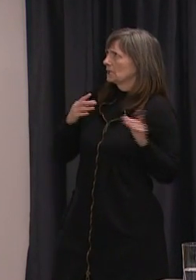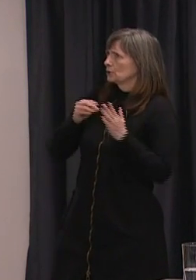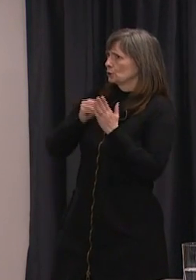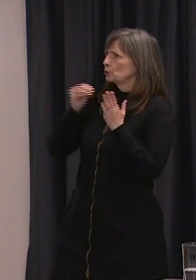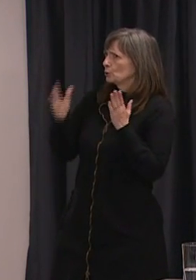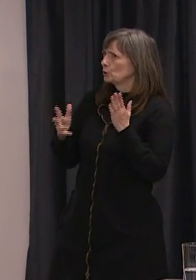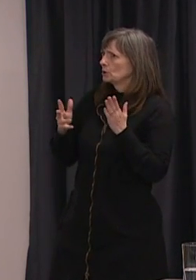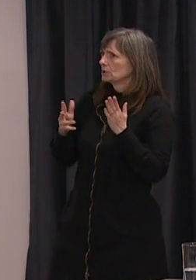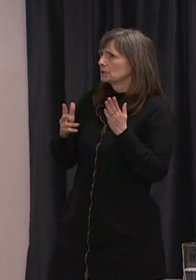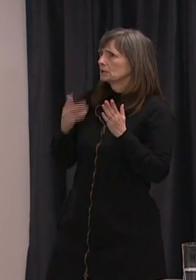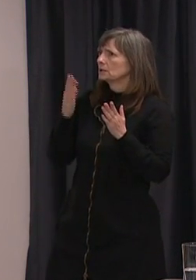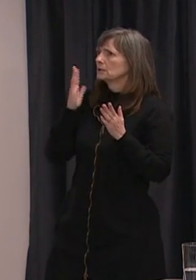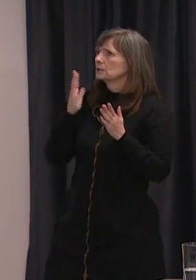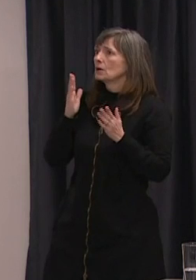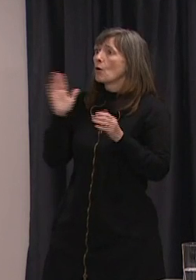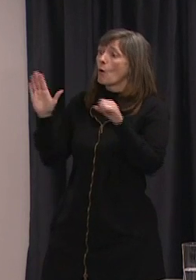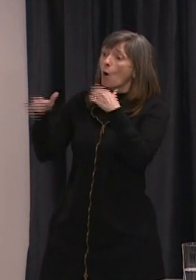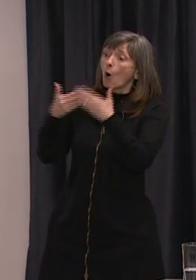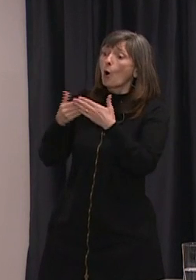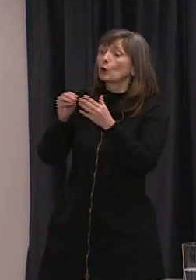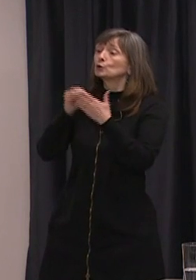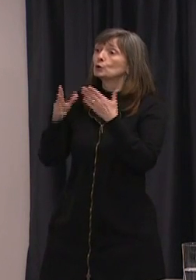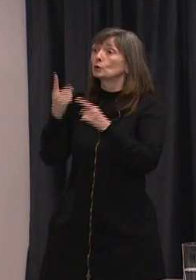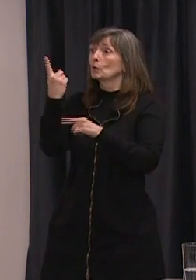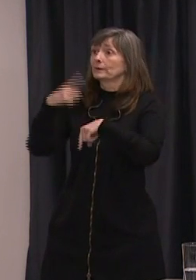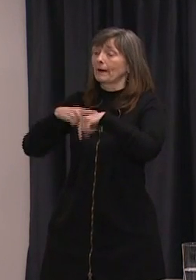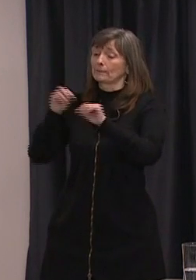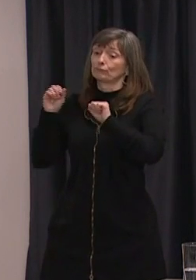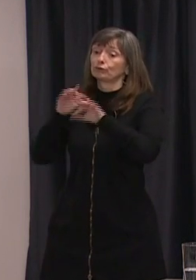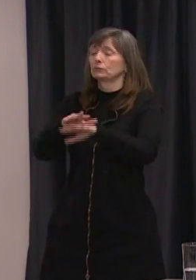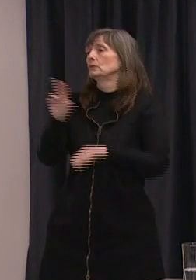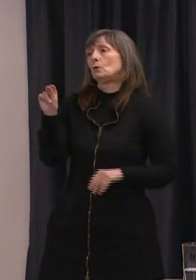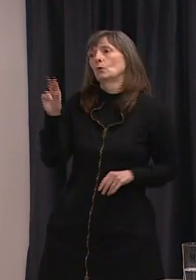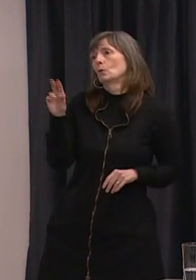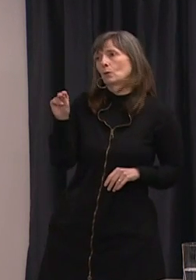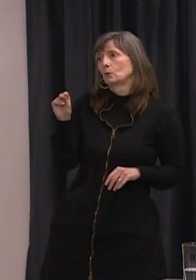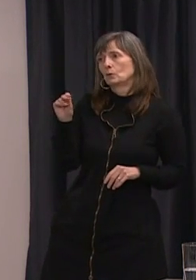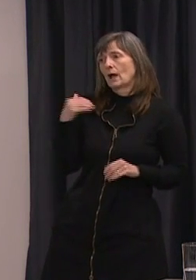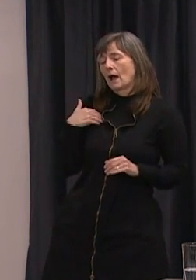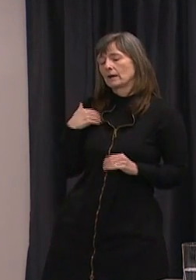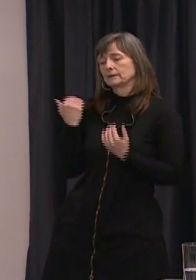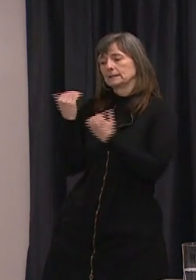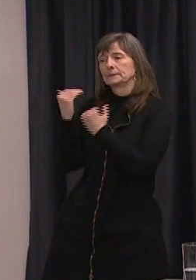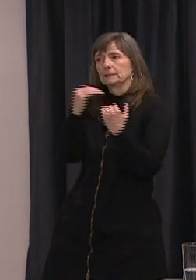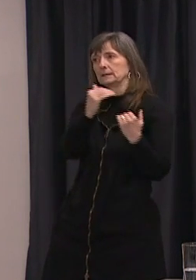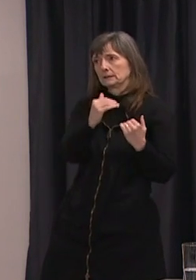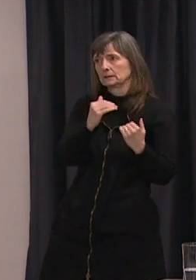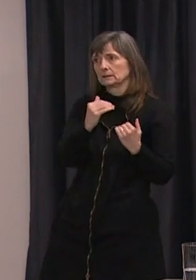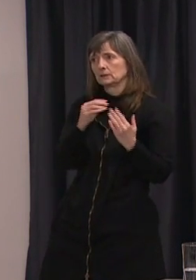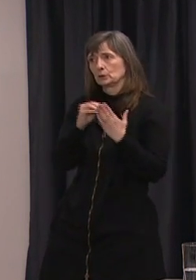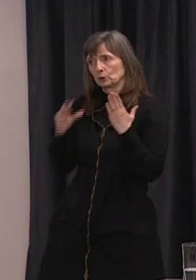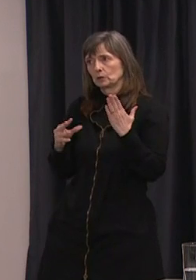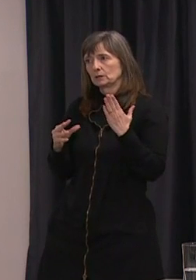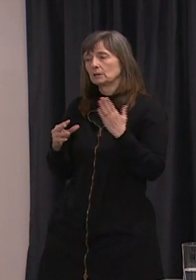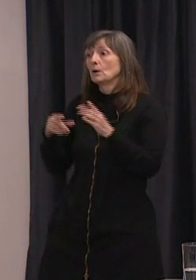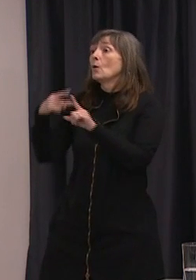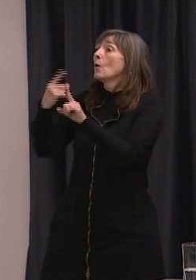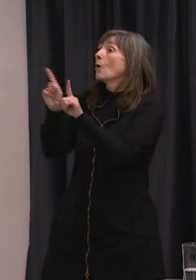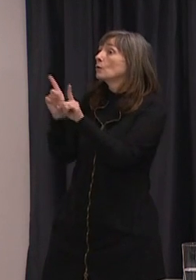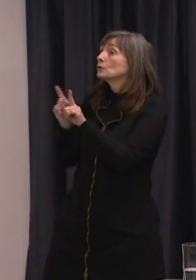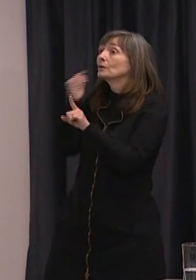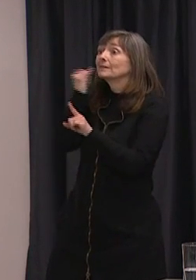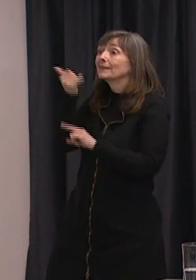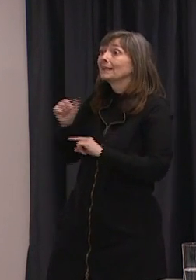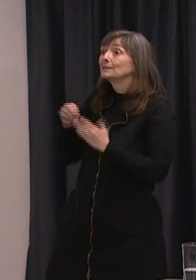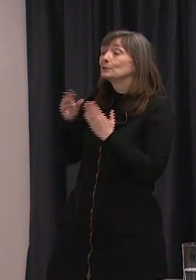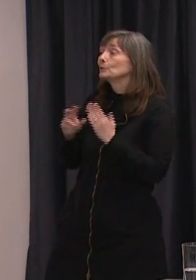reduce the number of students who will be in the school at one time. They've certainly restricted anyone who's traveled or who's